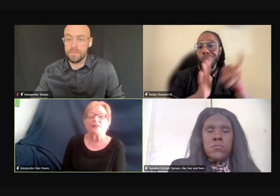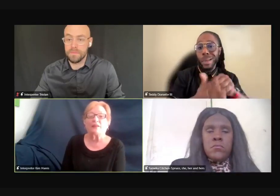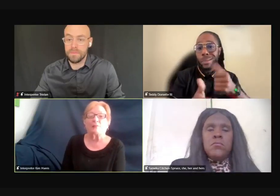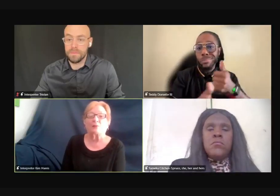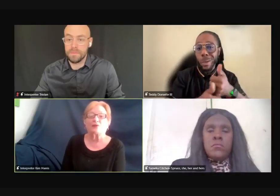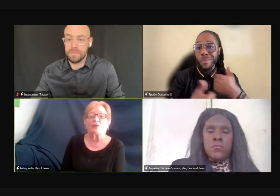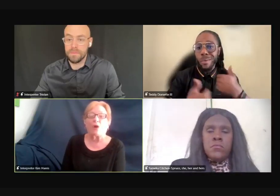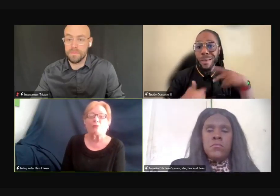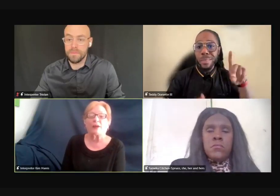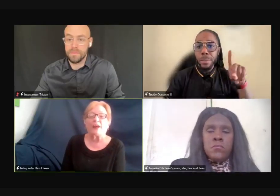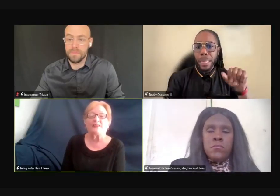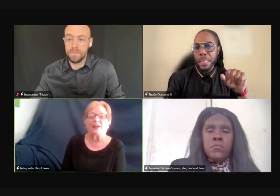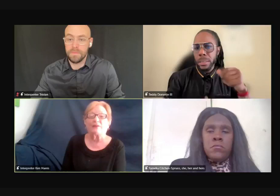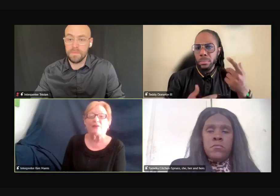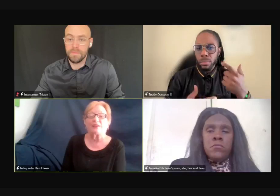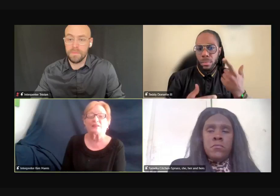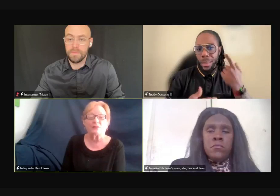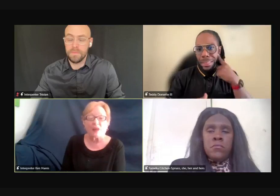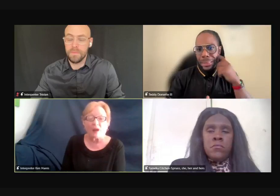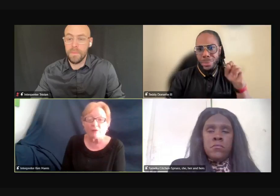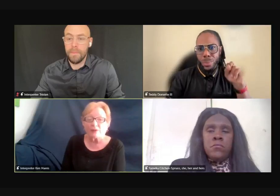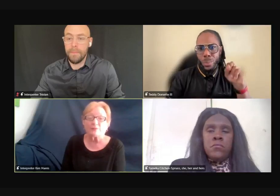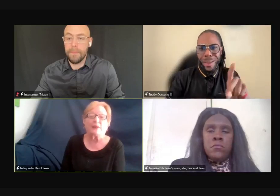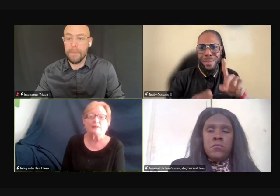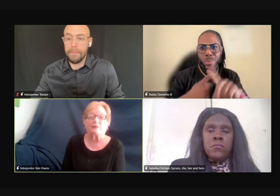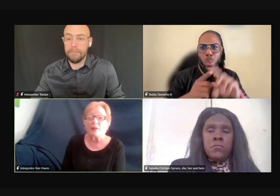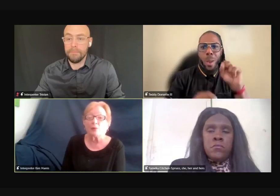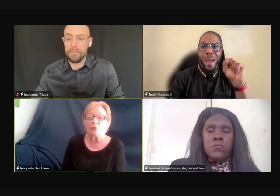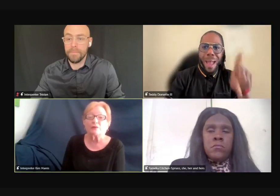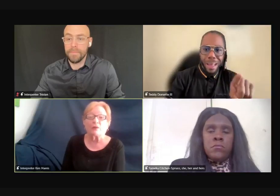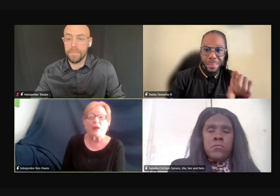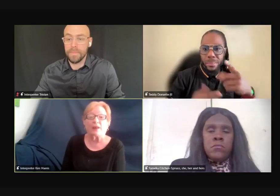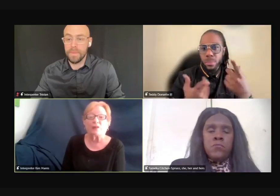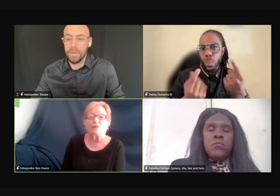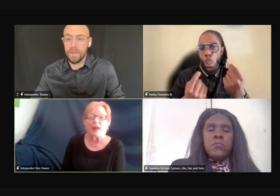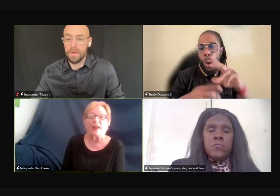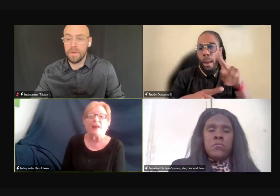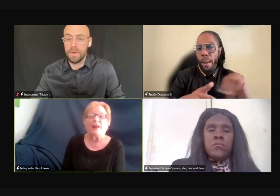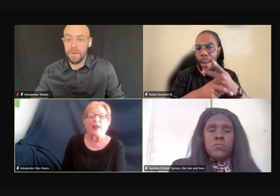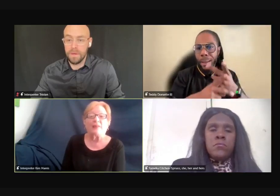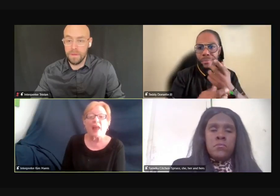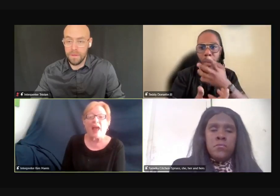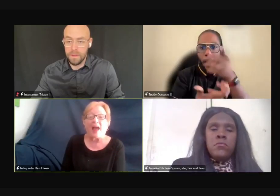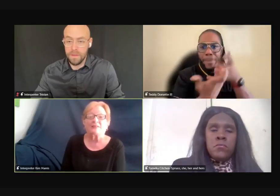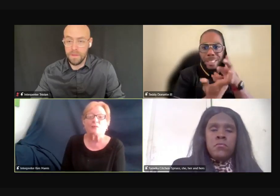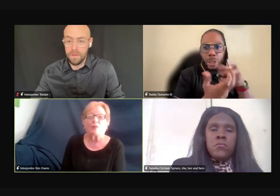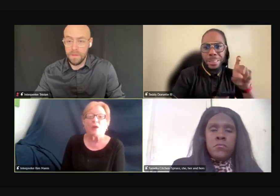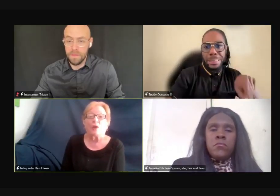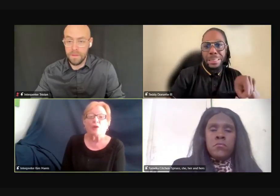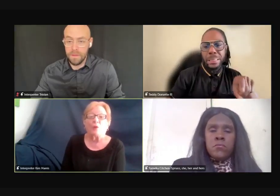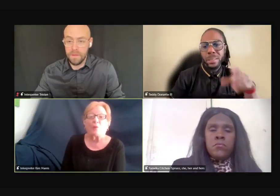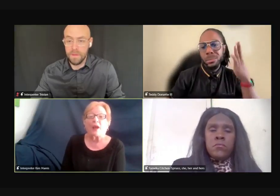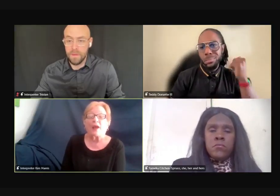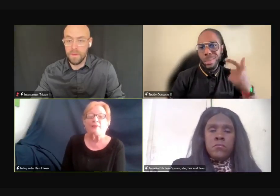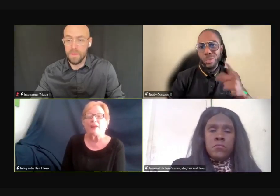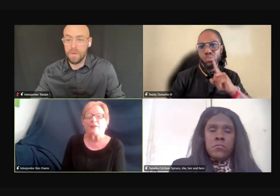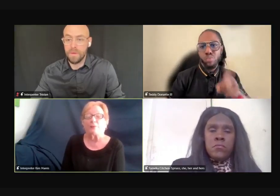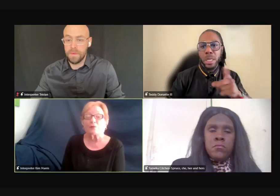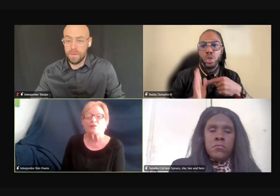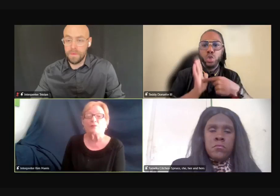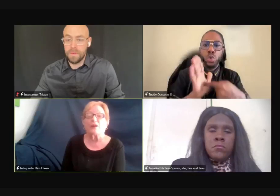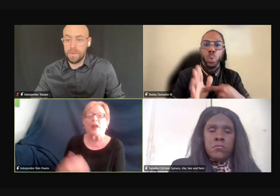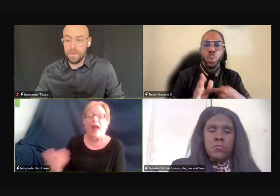accommodation. And then that person already identifies himself as being disabled. Go ahead and do that. And then ask, you know, what,